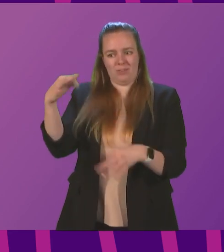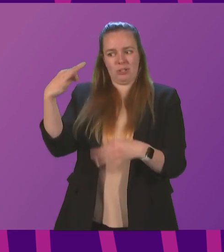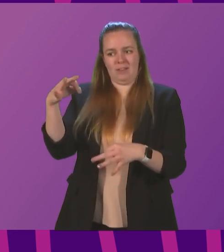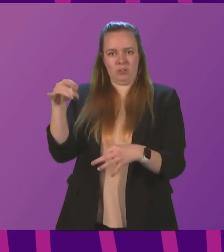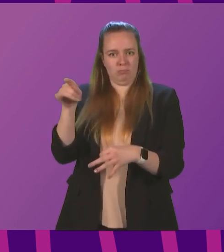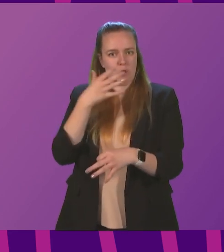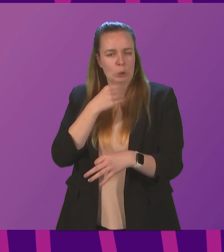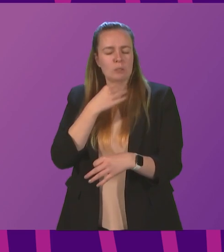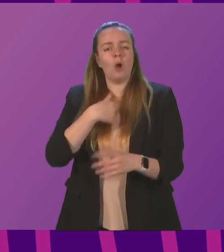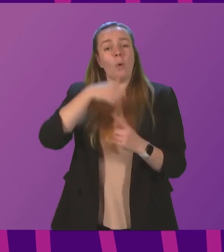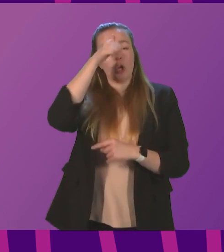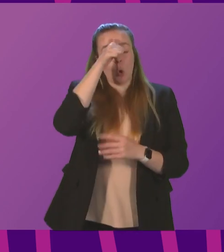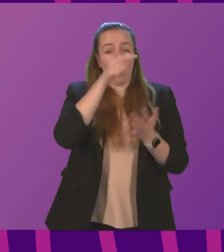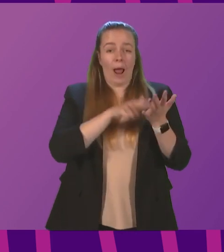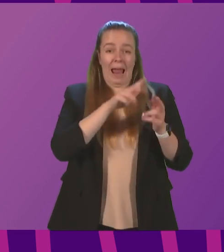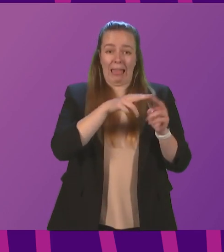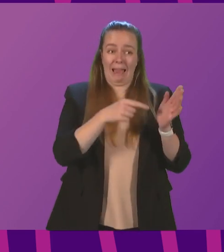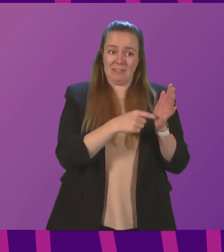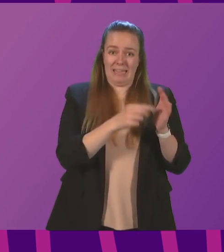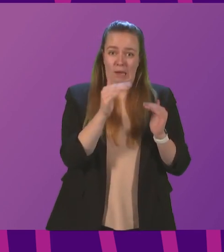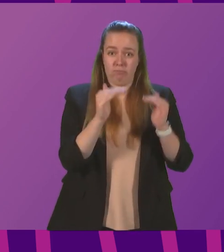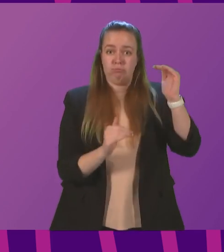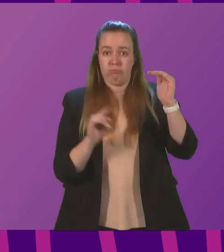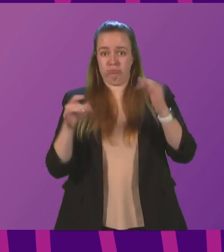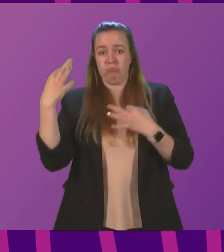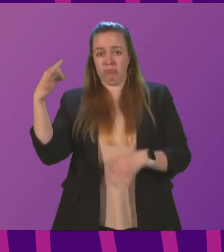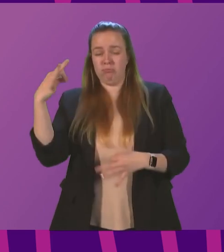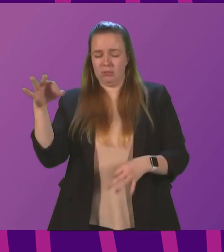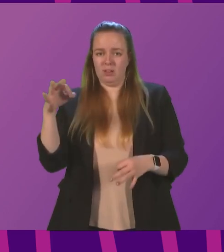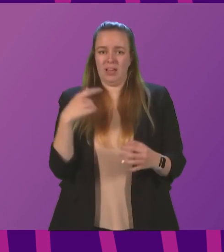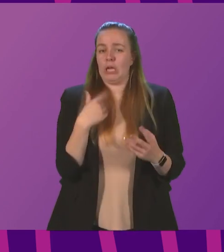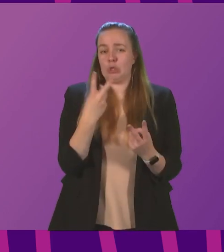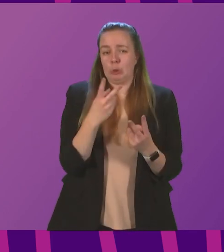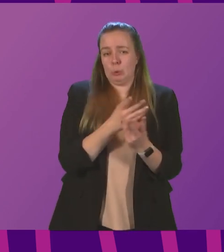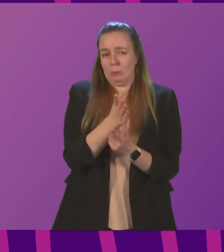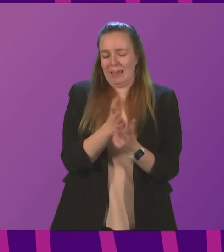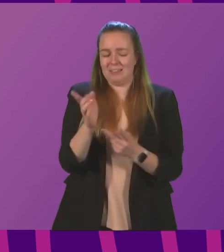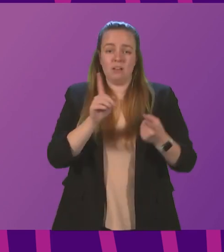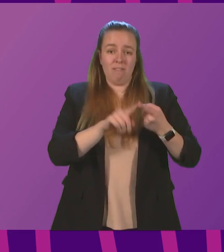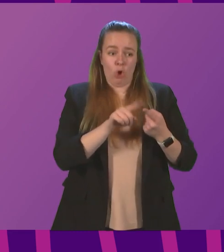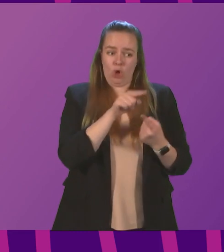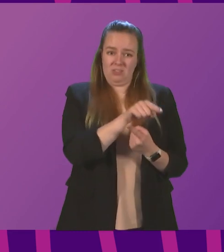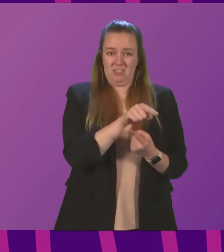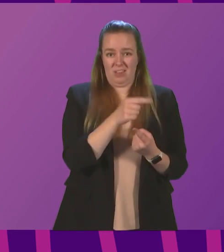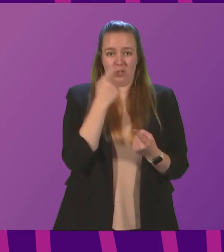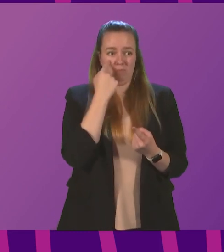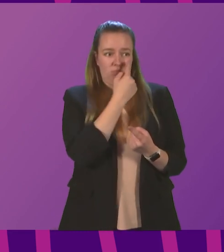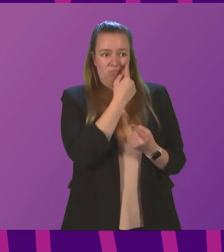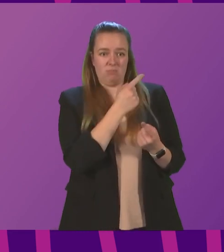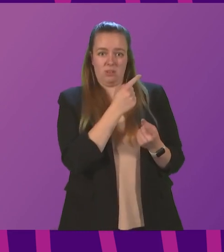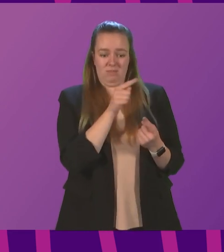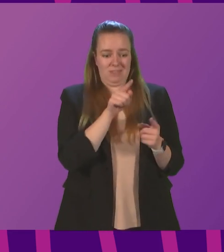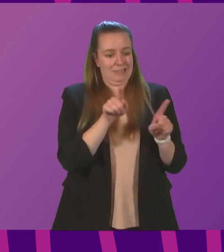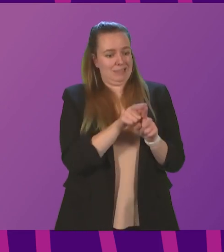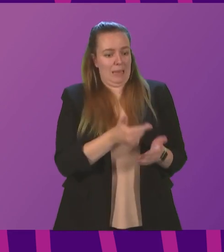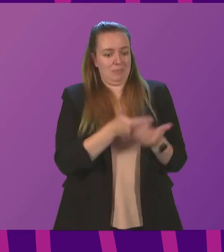that LFTs are superior to vaccine passports in two significant ways. Firstly, they provide an on-the-day snapshot of